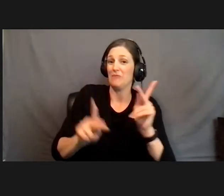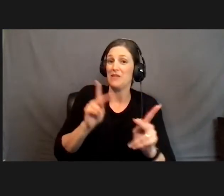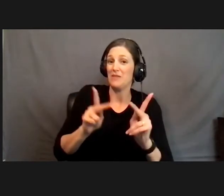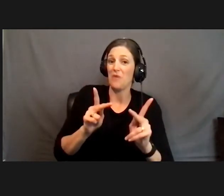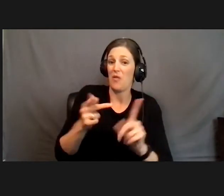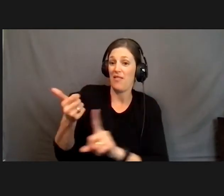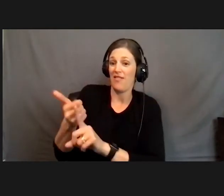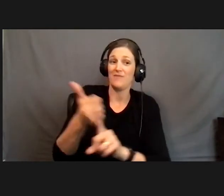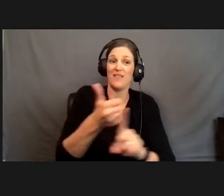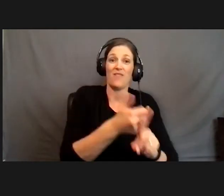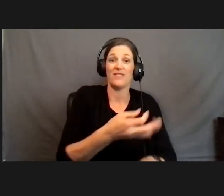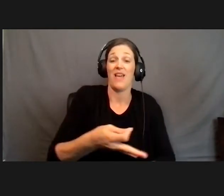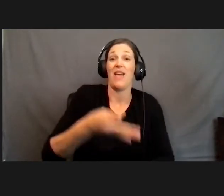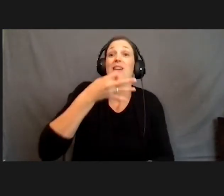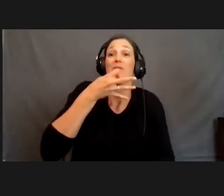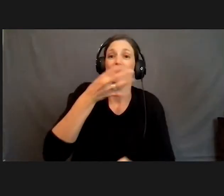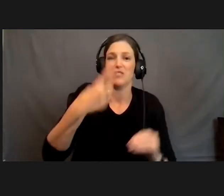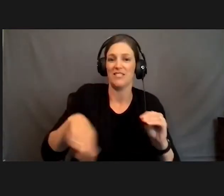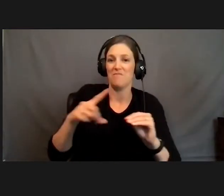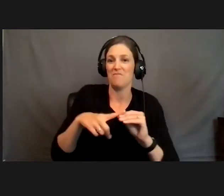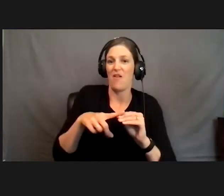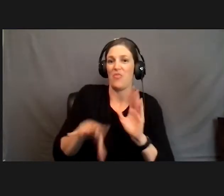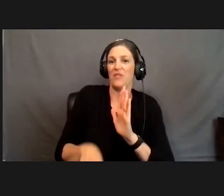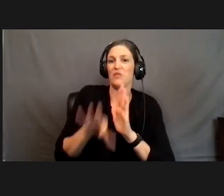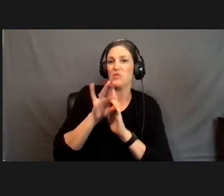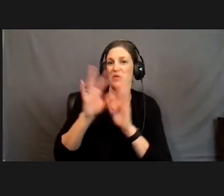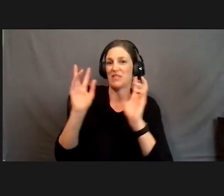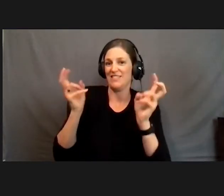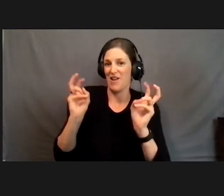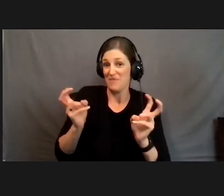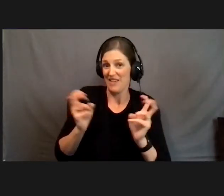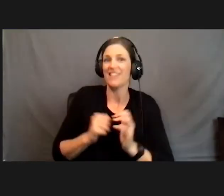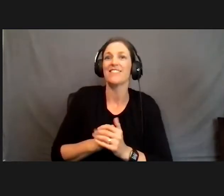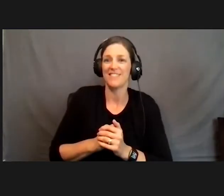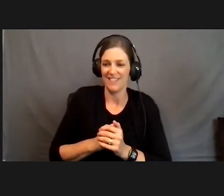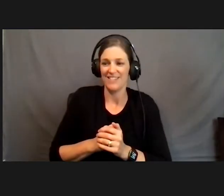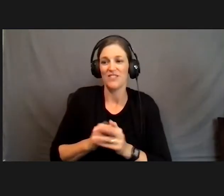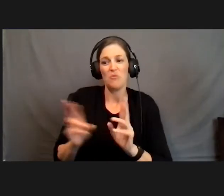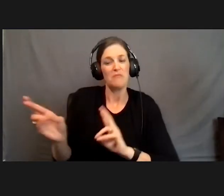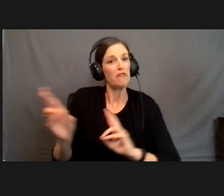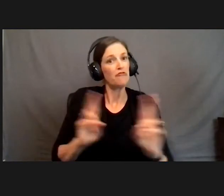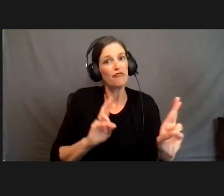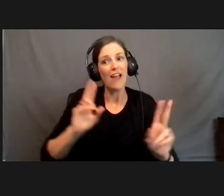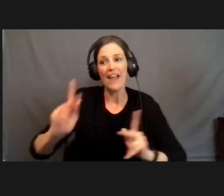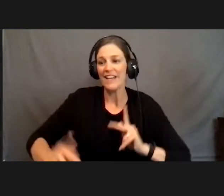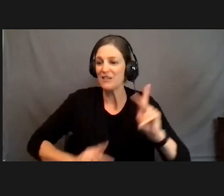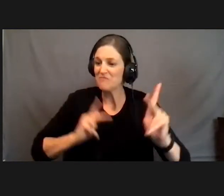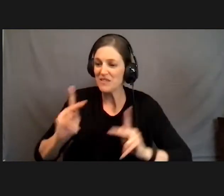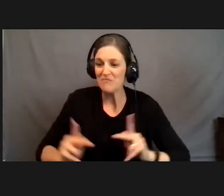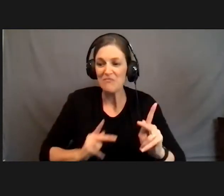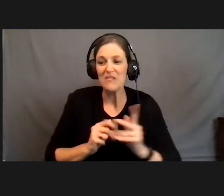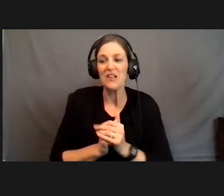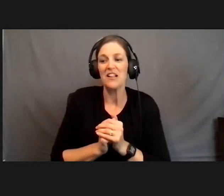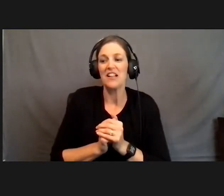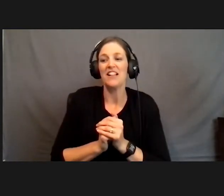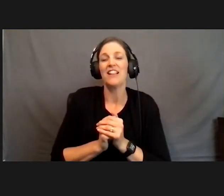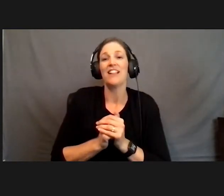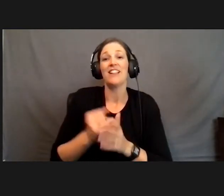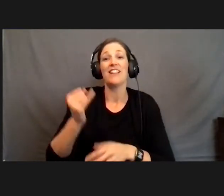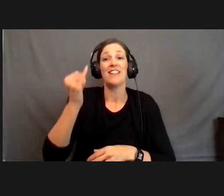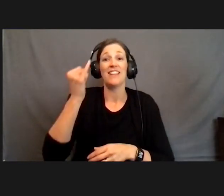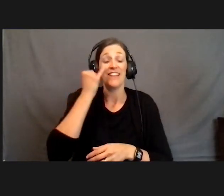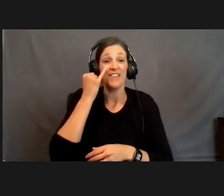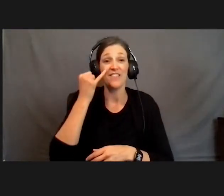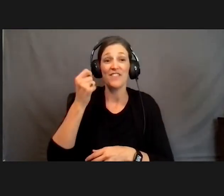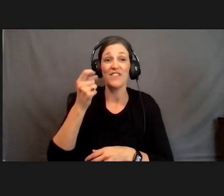about the selected topic. So, uh, be ready folks, uh, if you, uh, fall in,